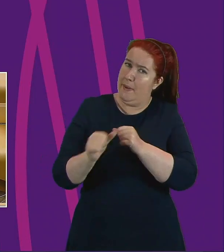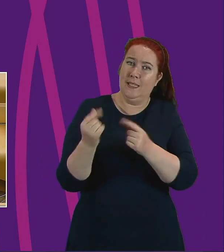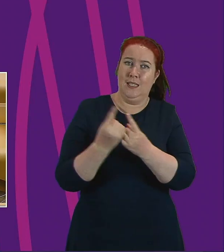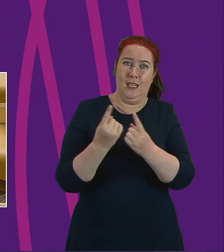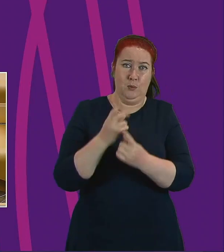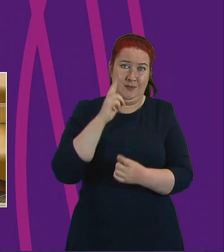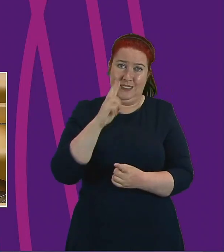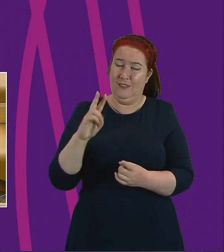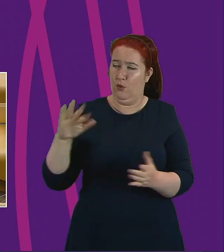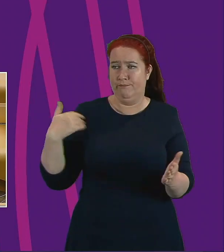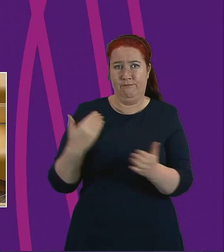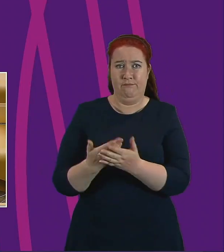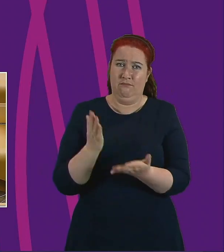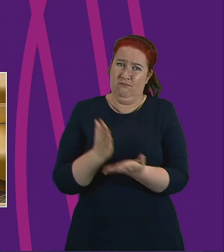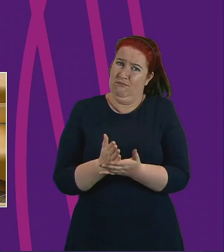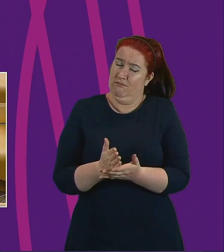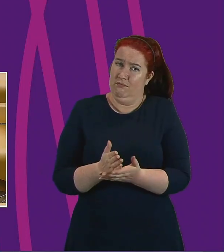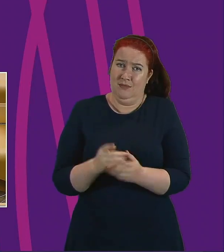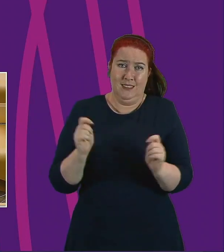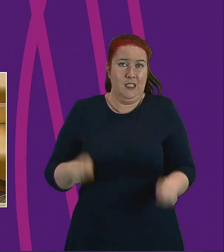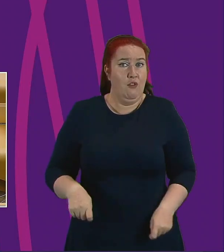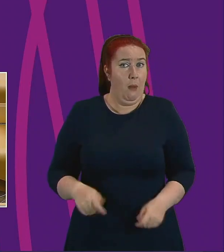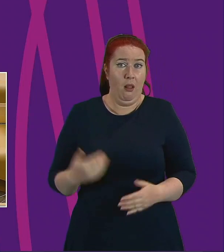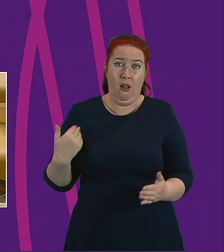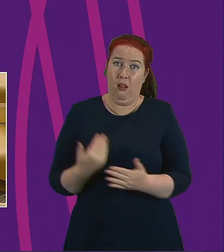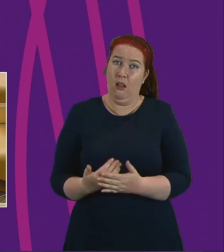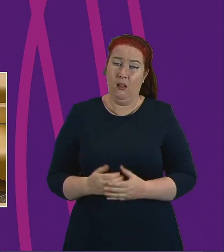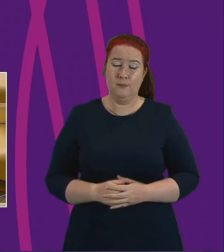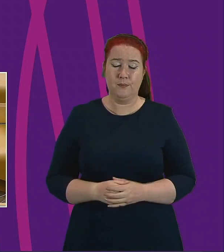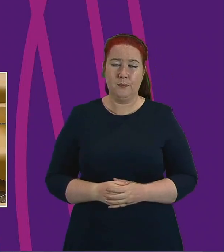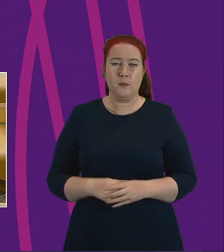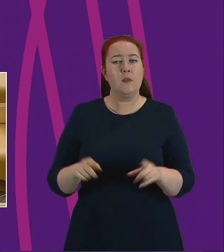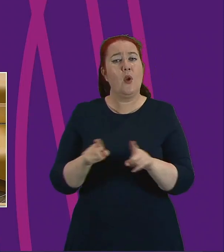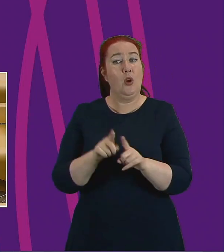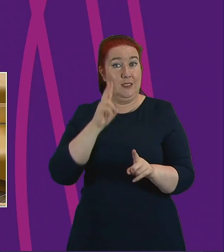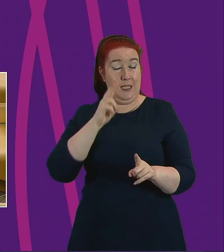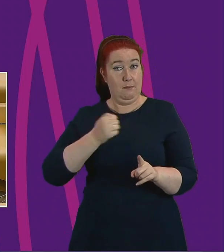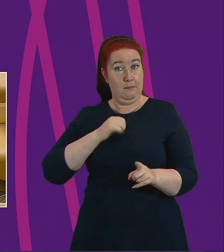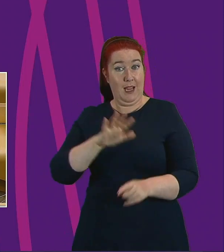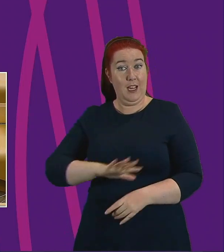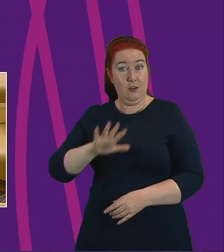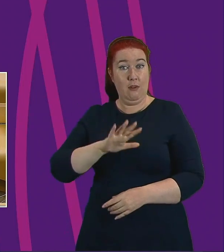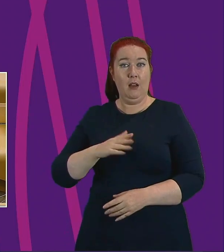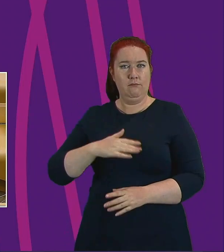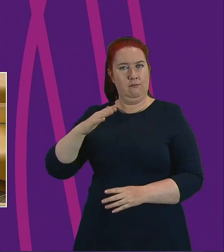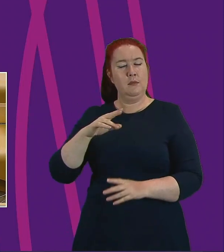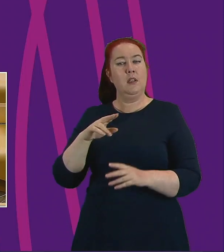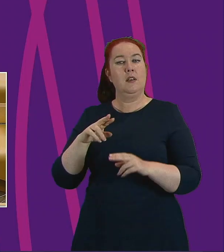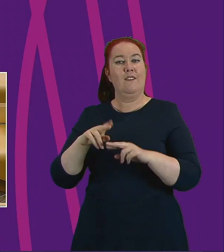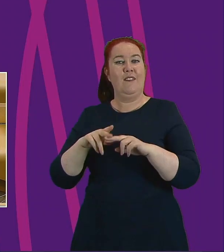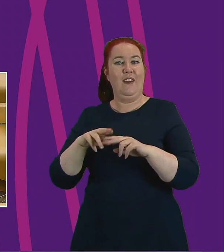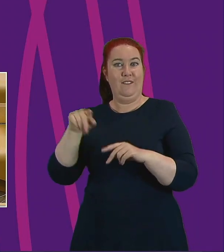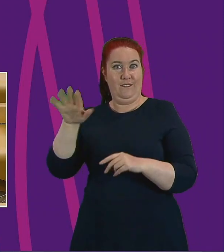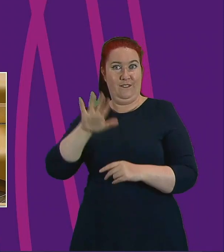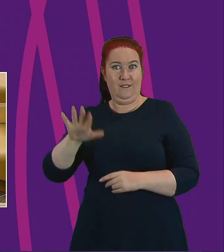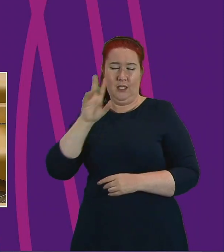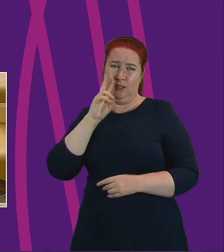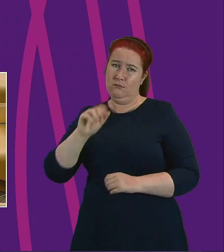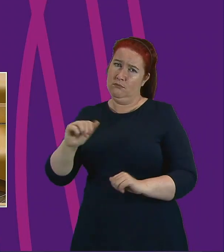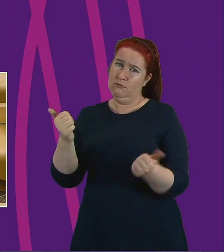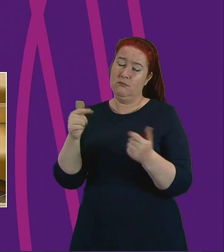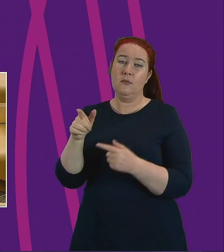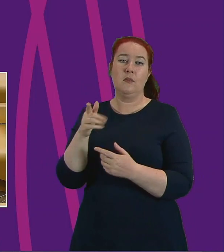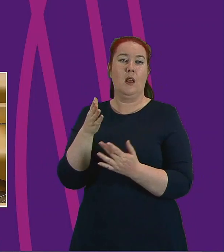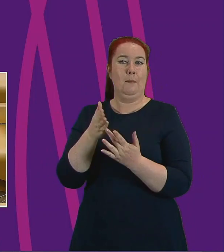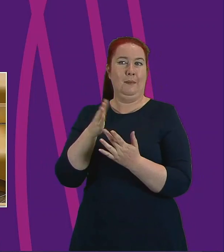terrible situation. And I have seen tremendous support across my own region of Mid-Scotland and Fife. In Bridge of Allen, the Carers Group,